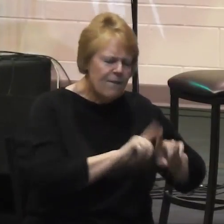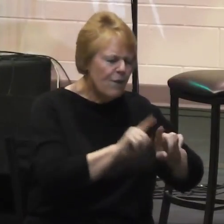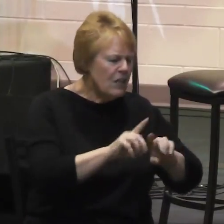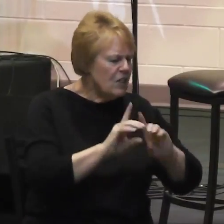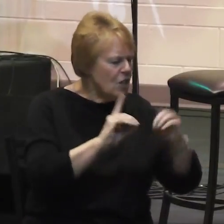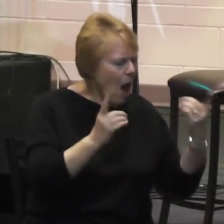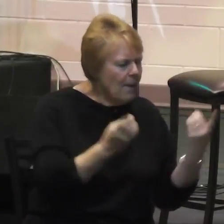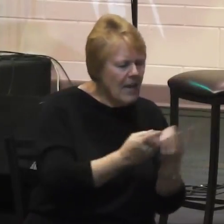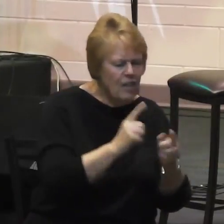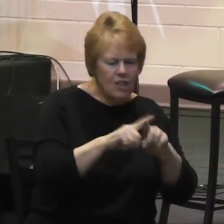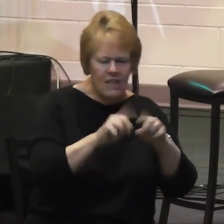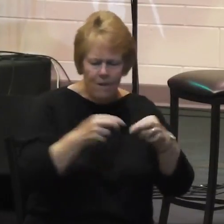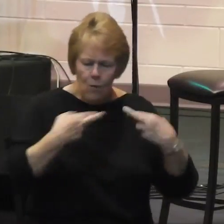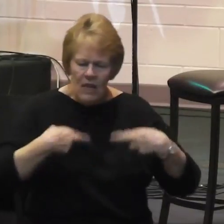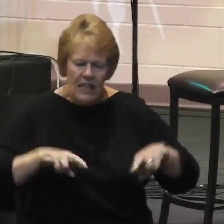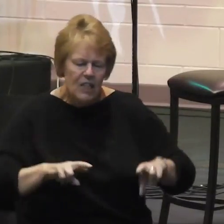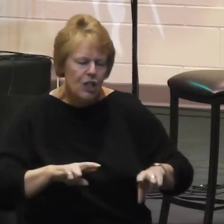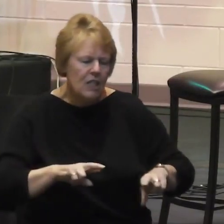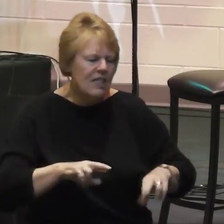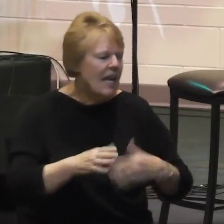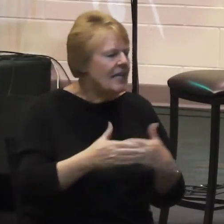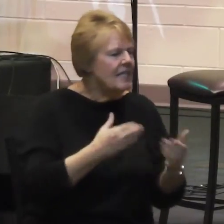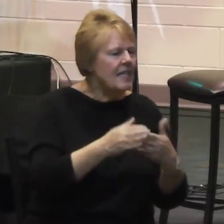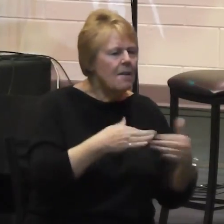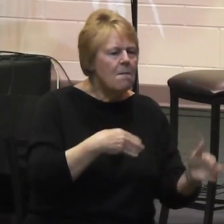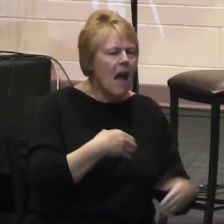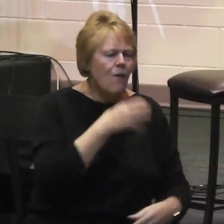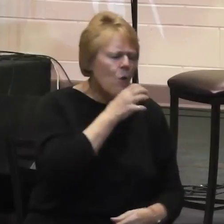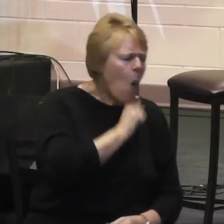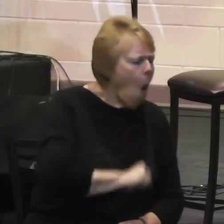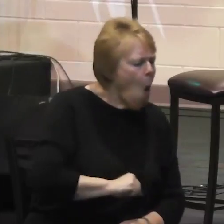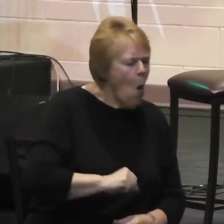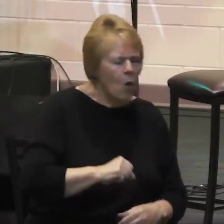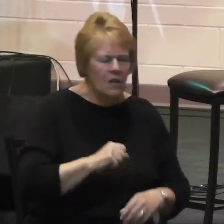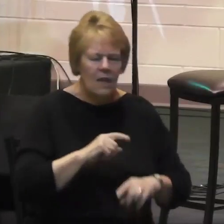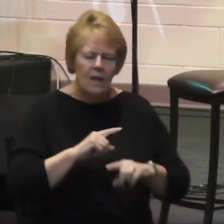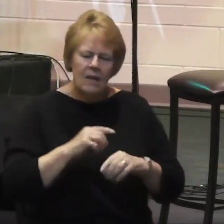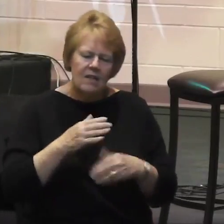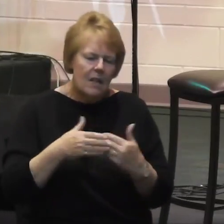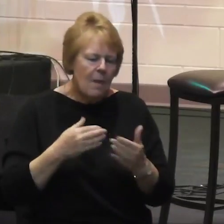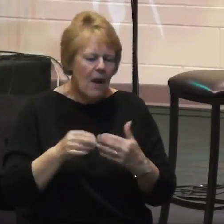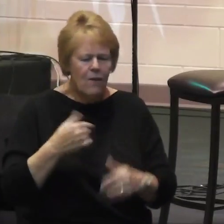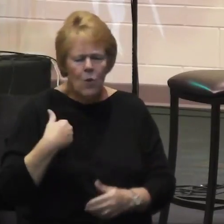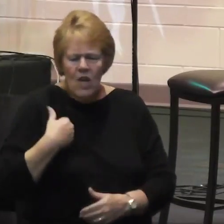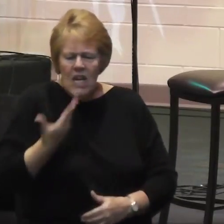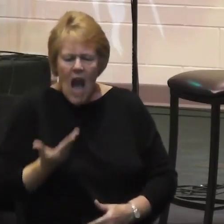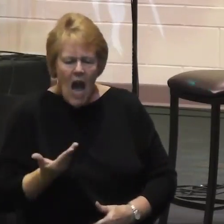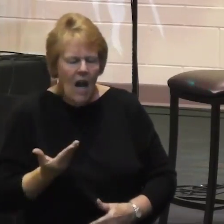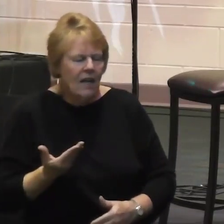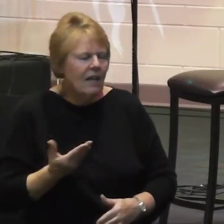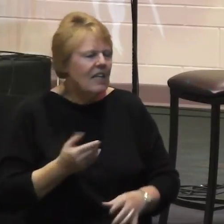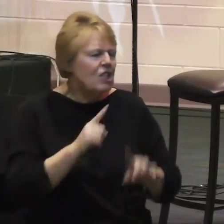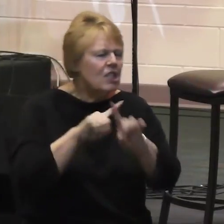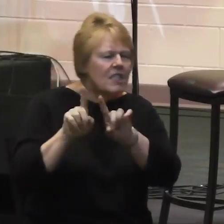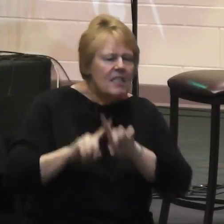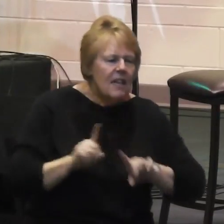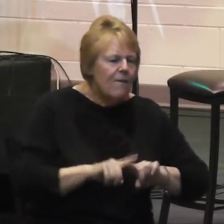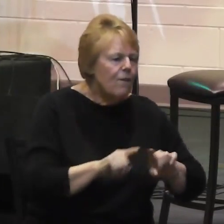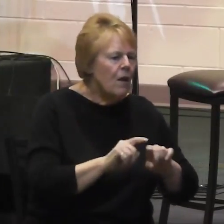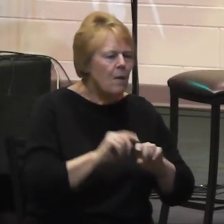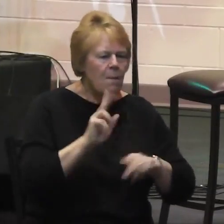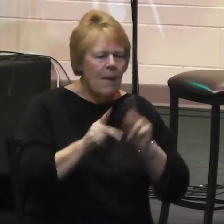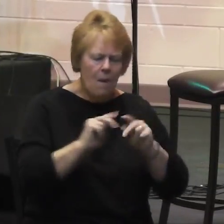together, the young and the old, and we mobilized relief responses from churches, you know, food, clothing,